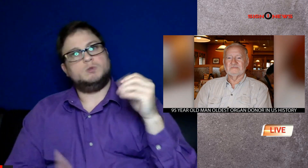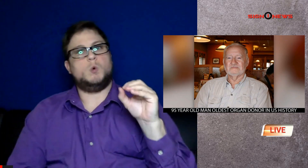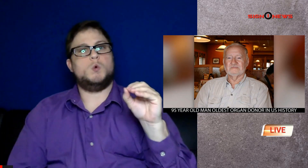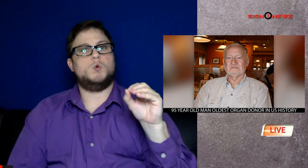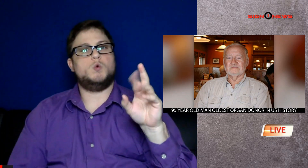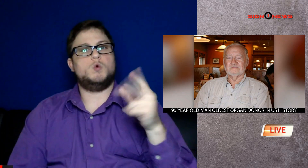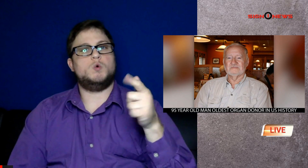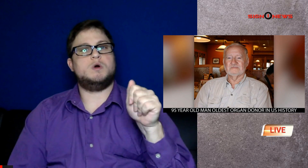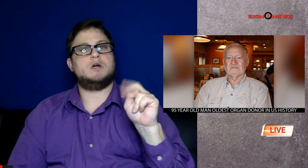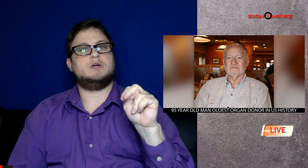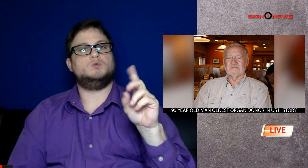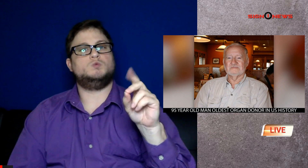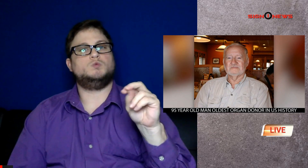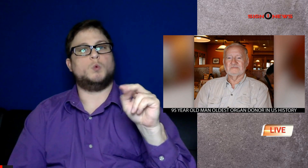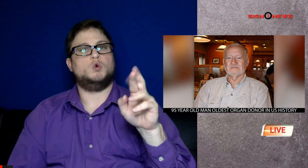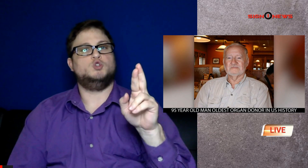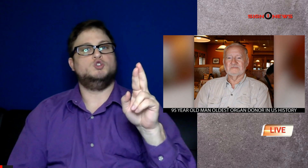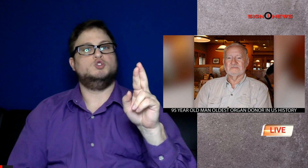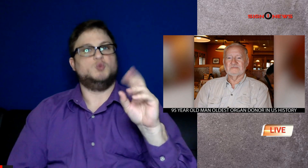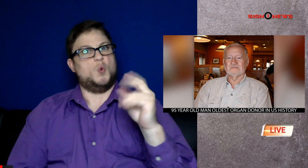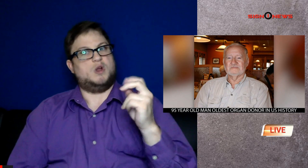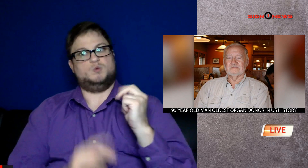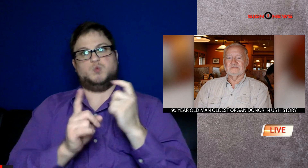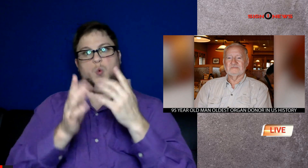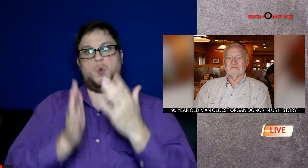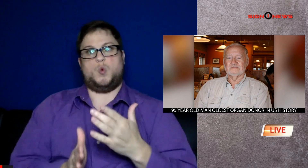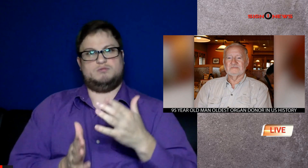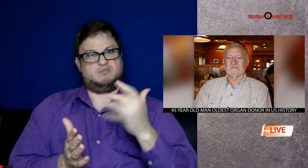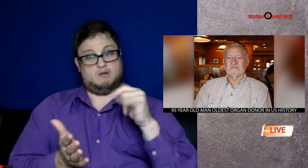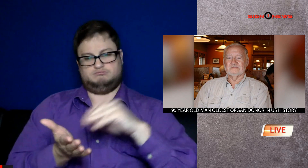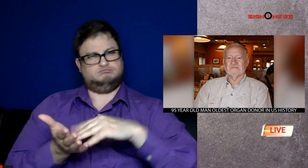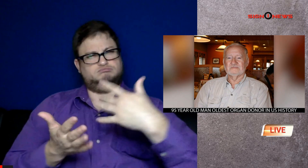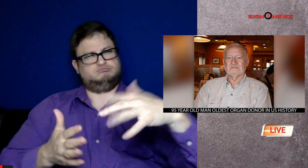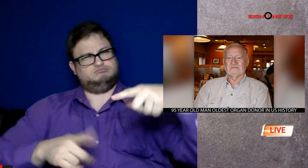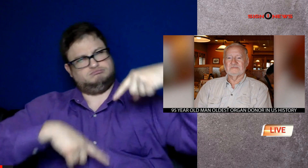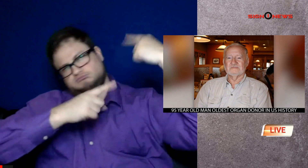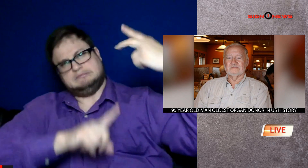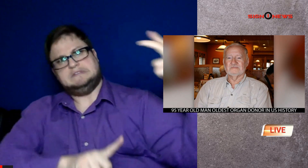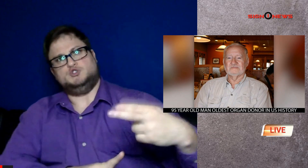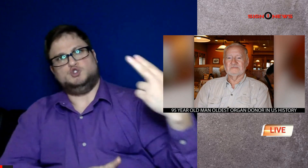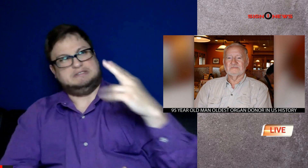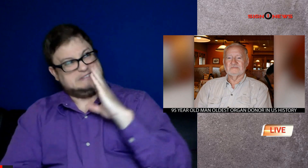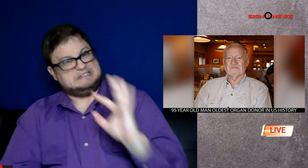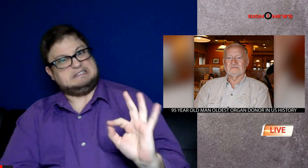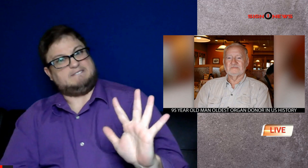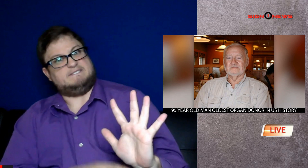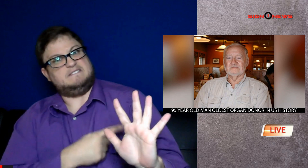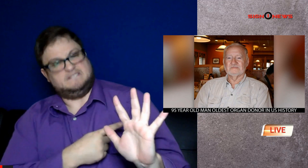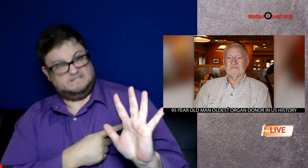is now in the record books as the oldest organ donor in history